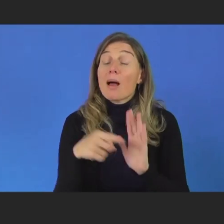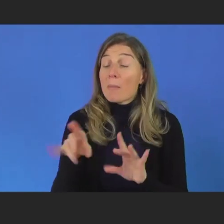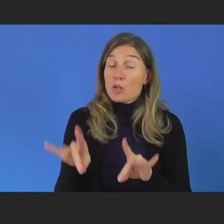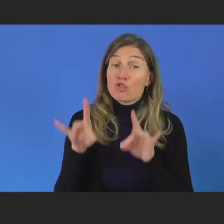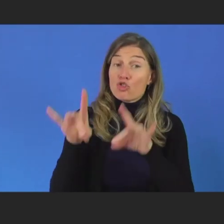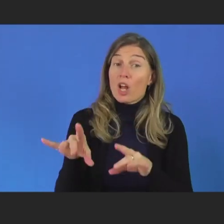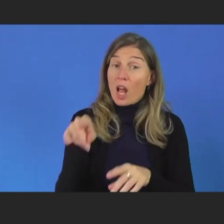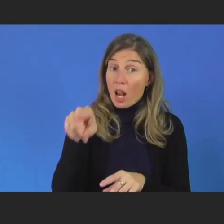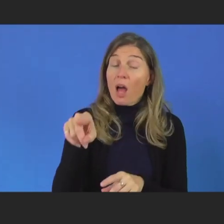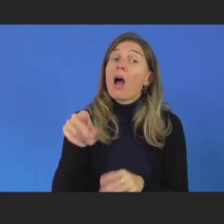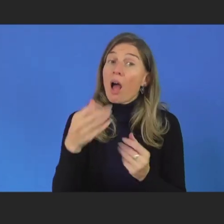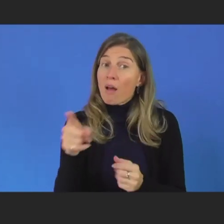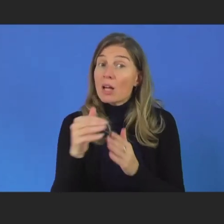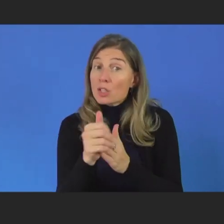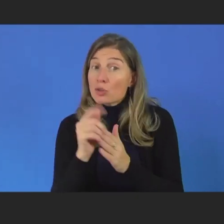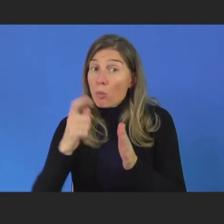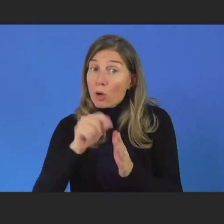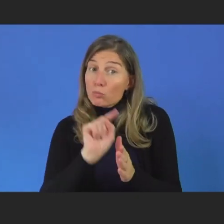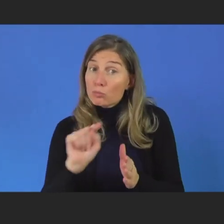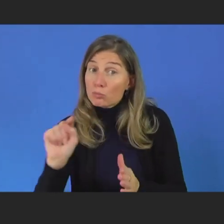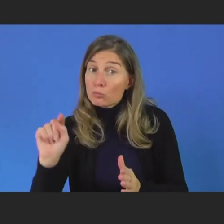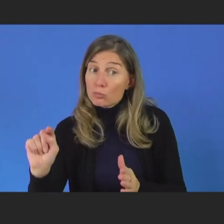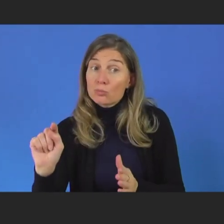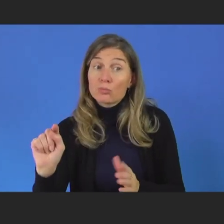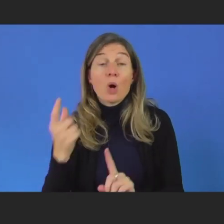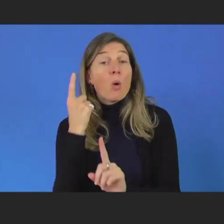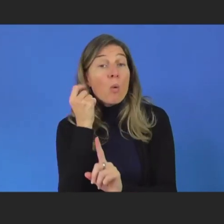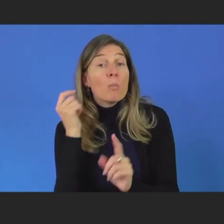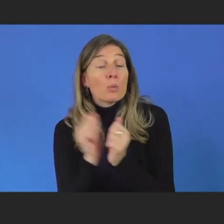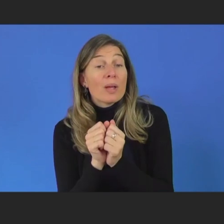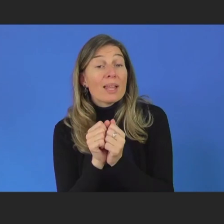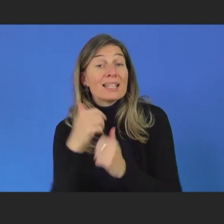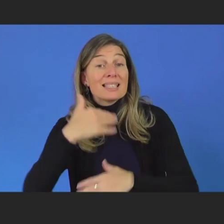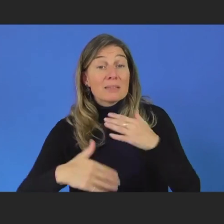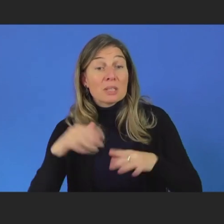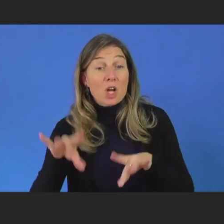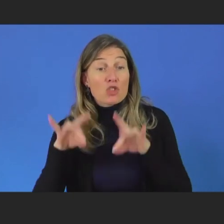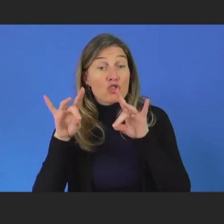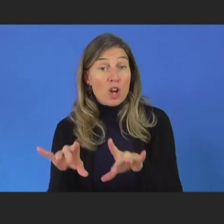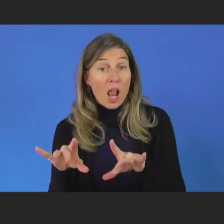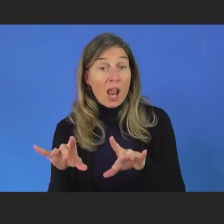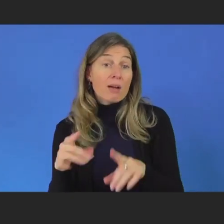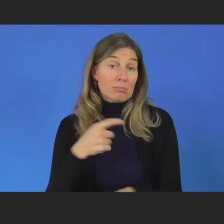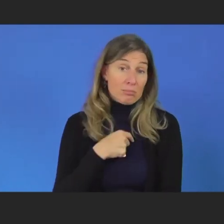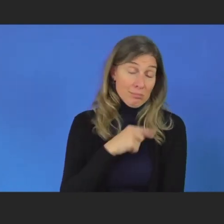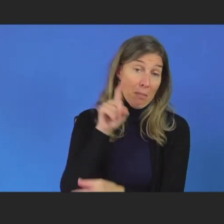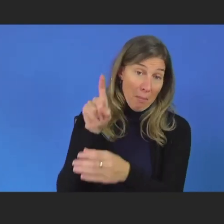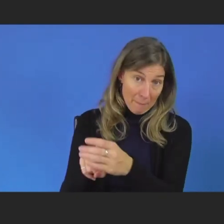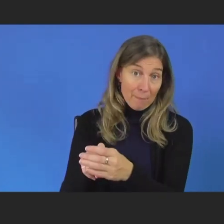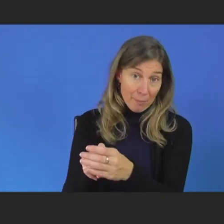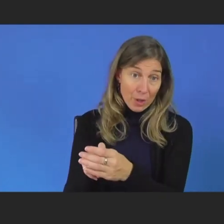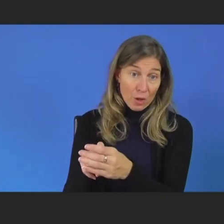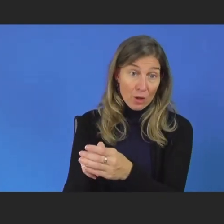projects. The Women with Disabilities Australia, of which I'm a member, has